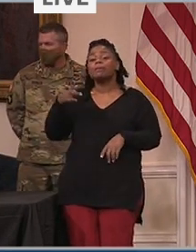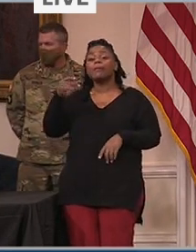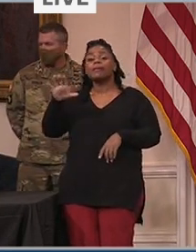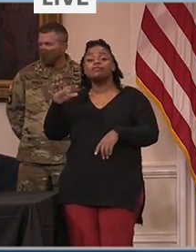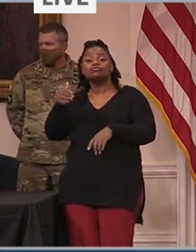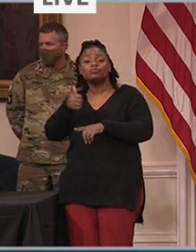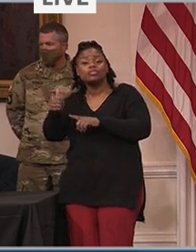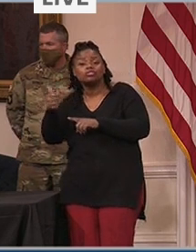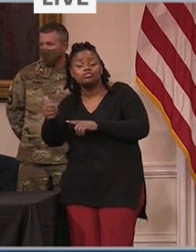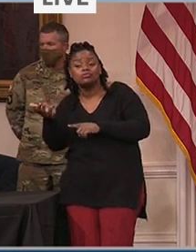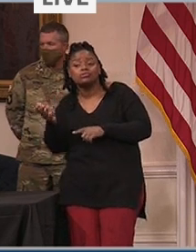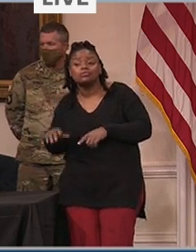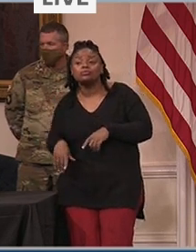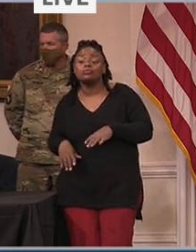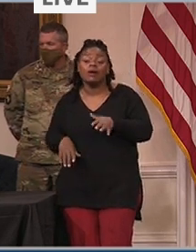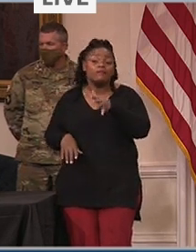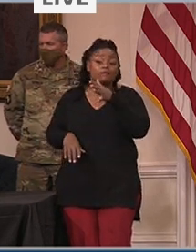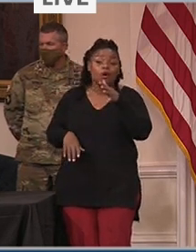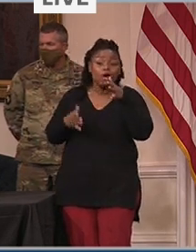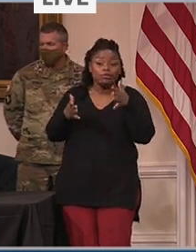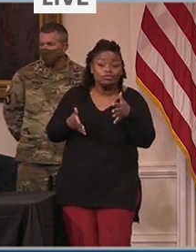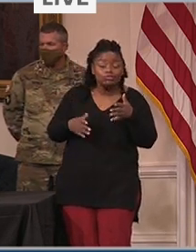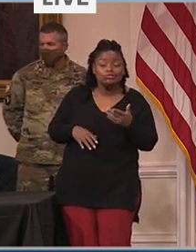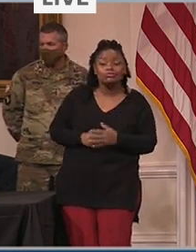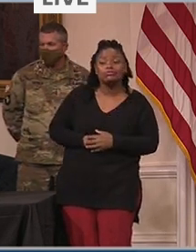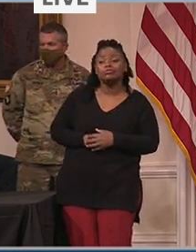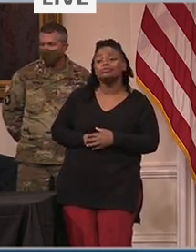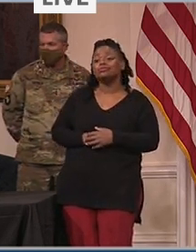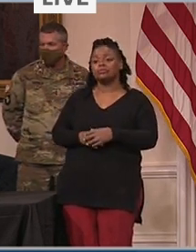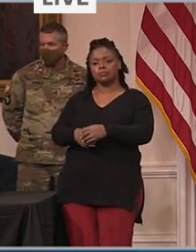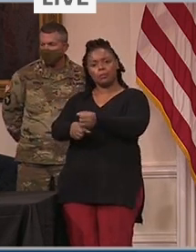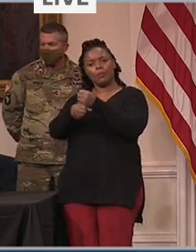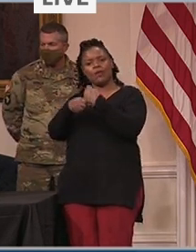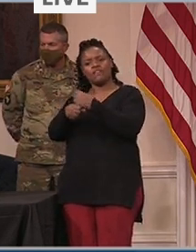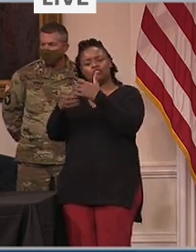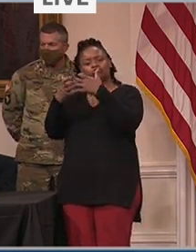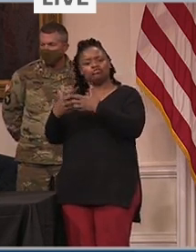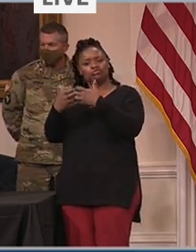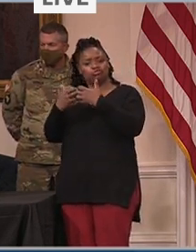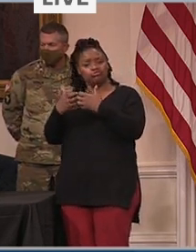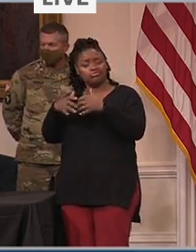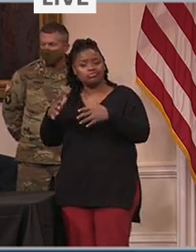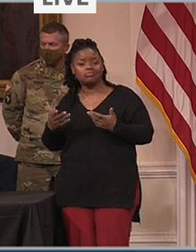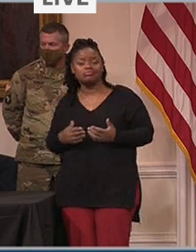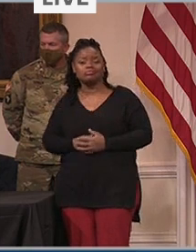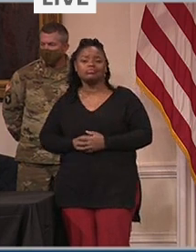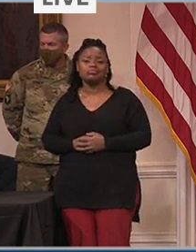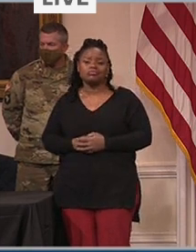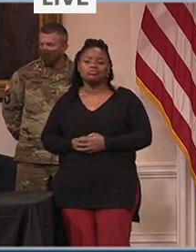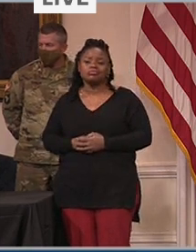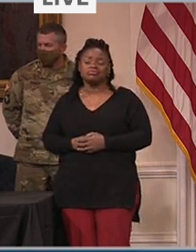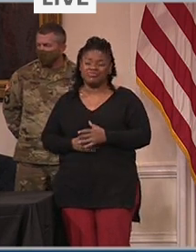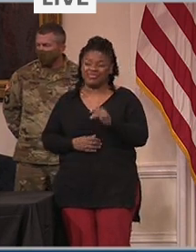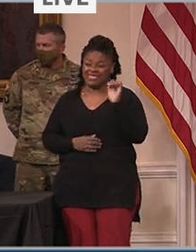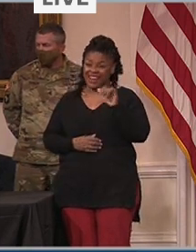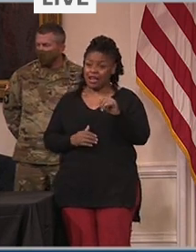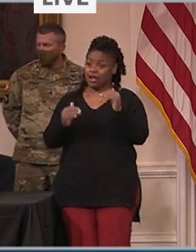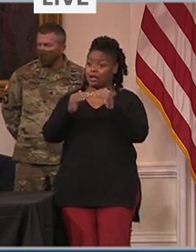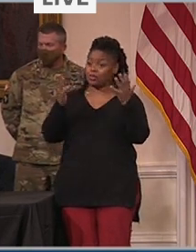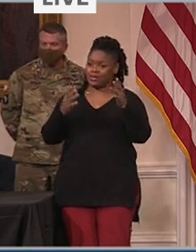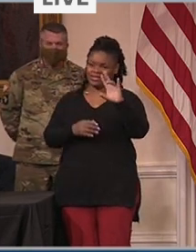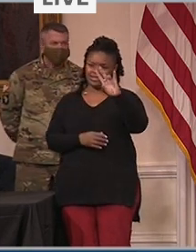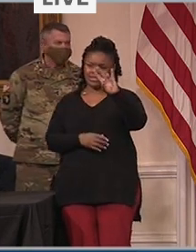production and manufacturing. Phase one C now includes an additional 772,000